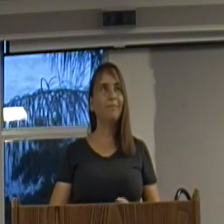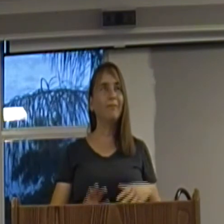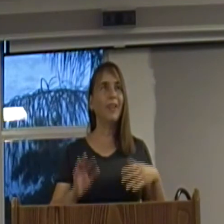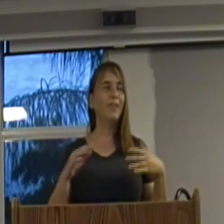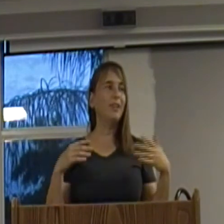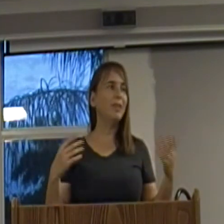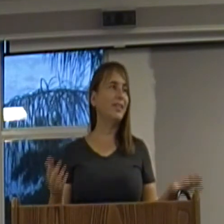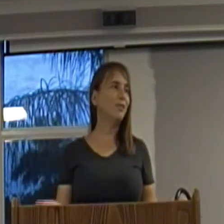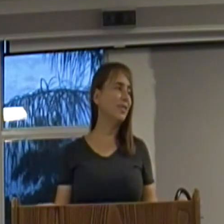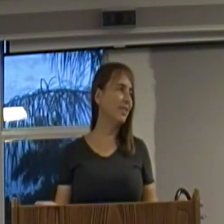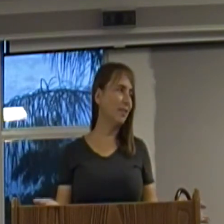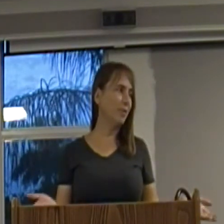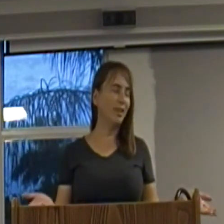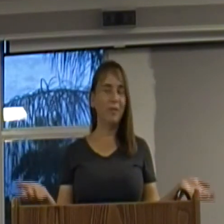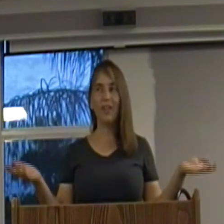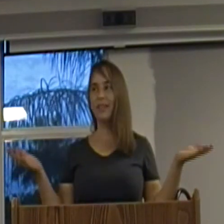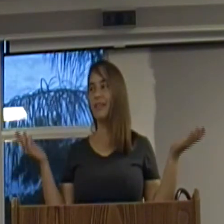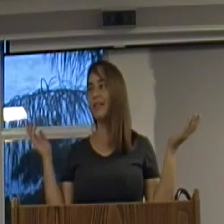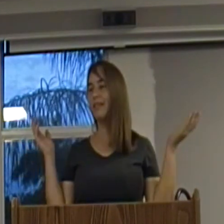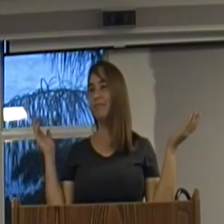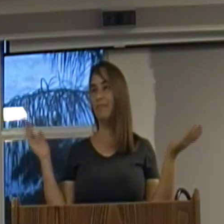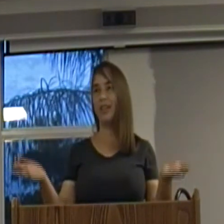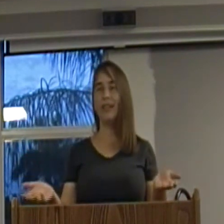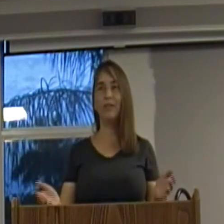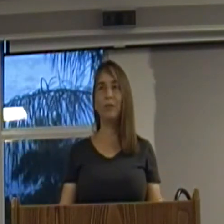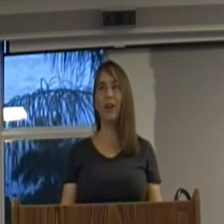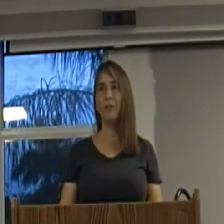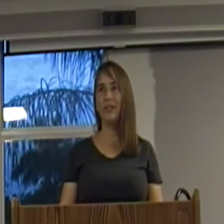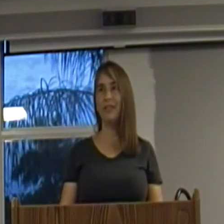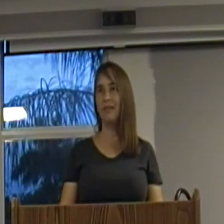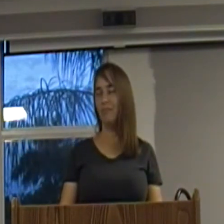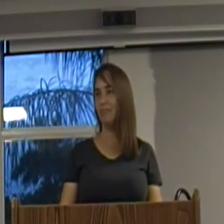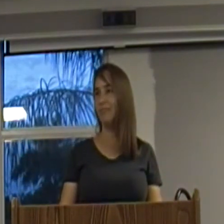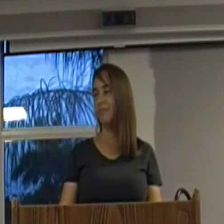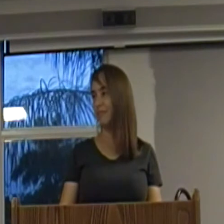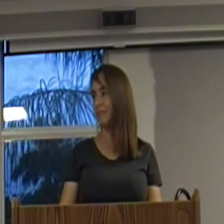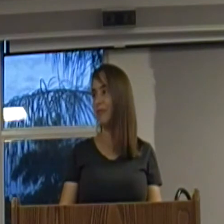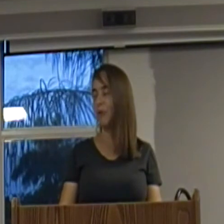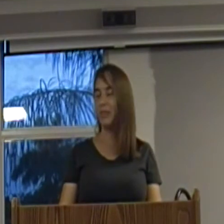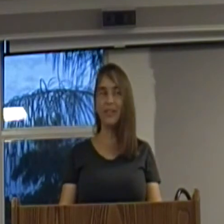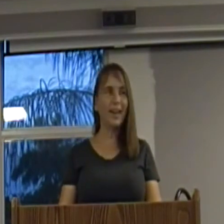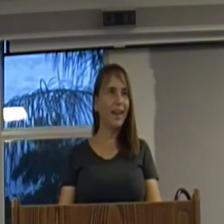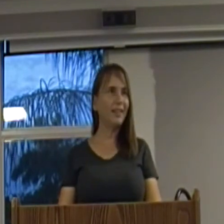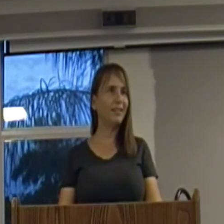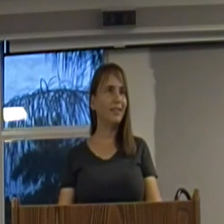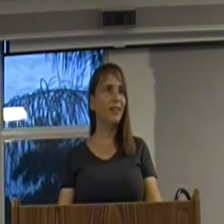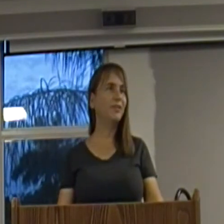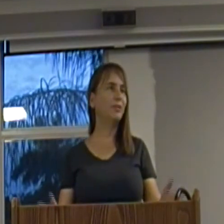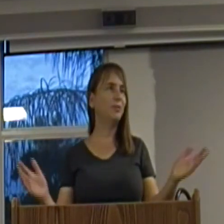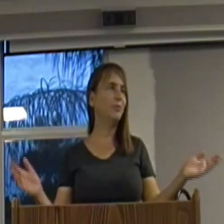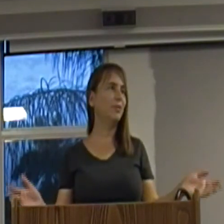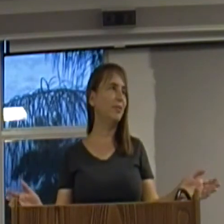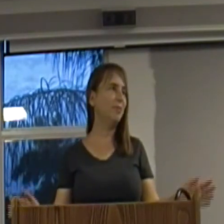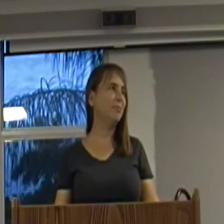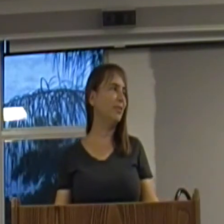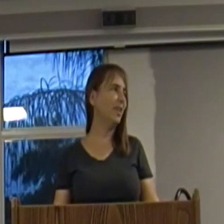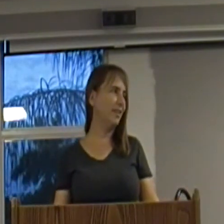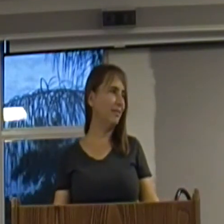If anybody's interested in working with us, we're always open to that and love to work with people on